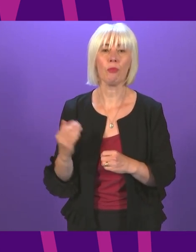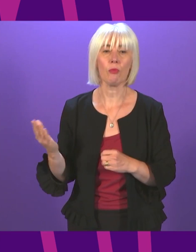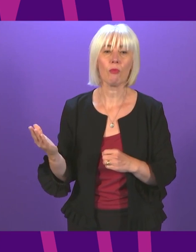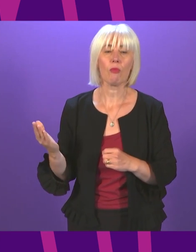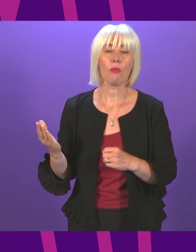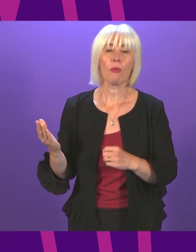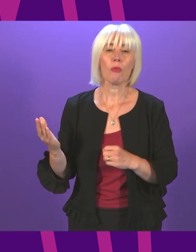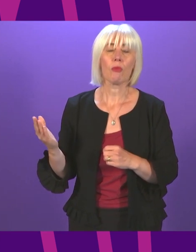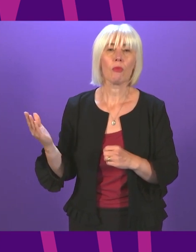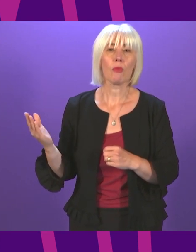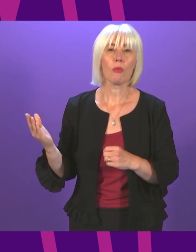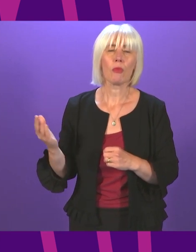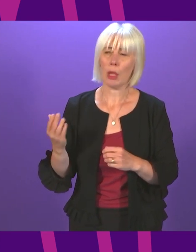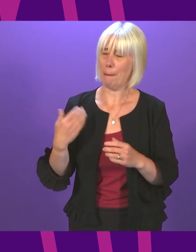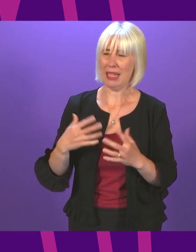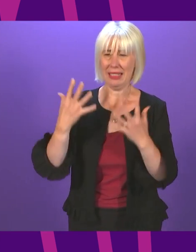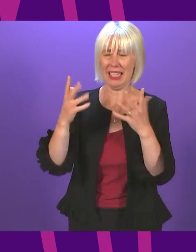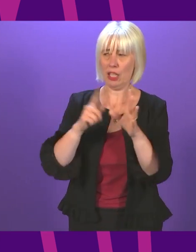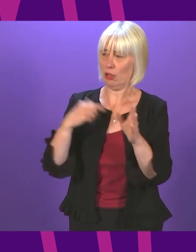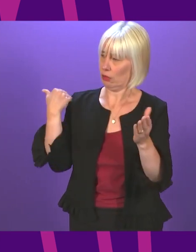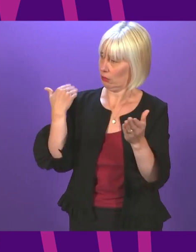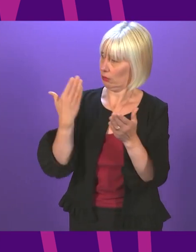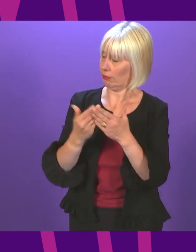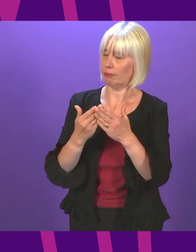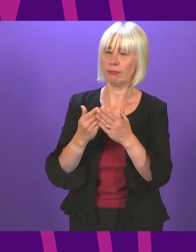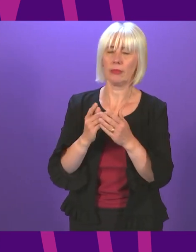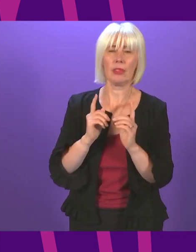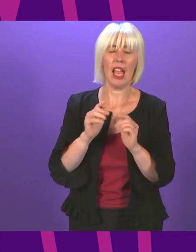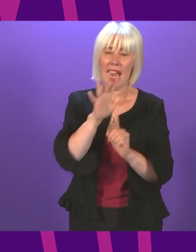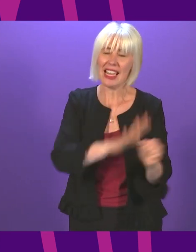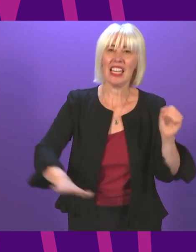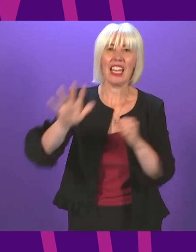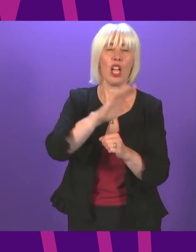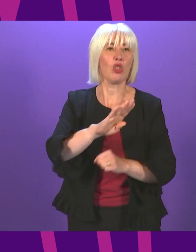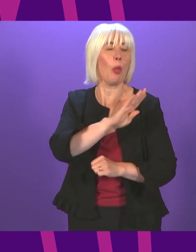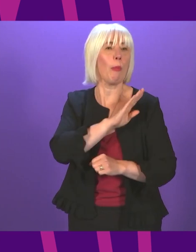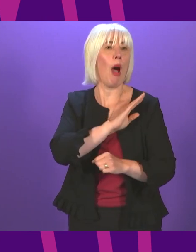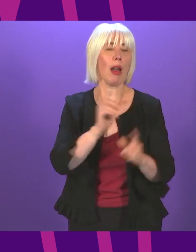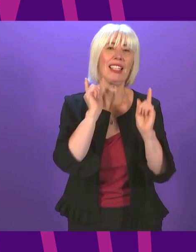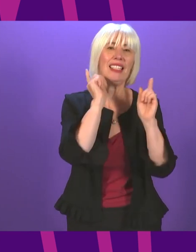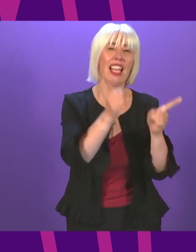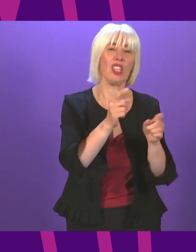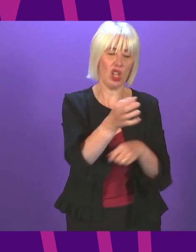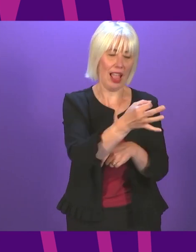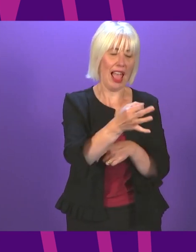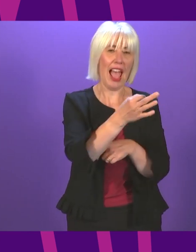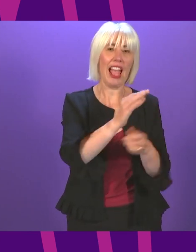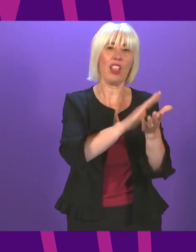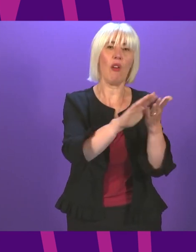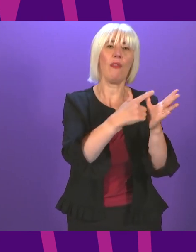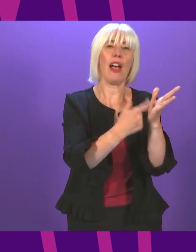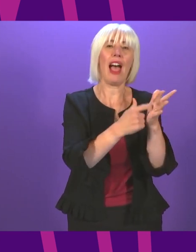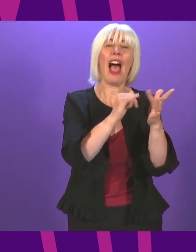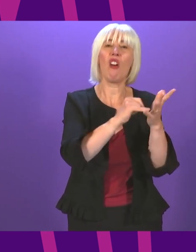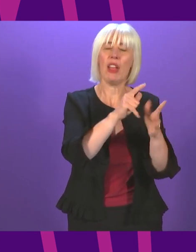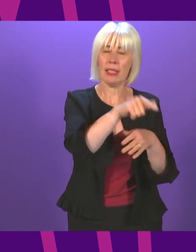it has been more than a decade since National Park designation for the Isle of Harris had to be abandoned despite more